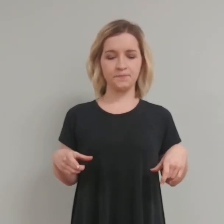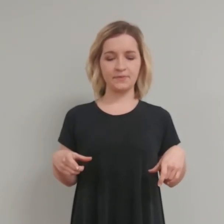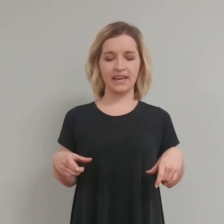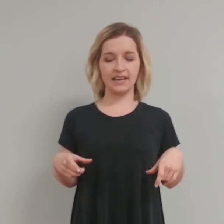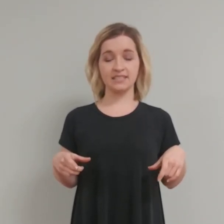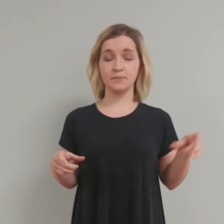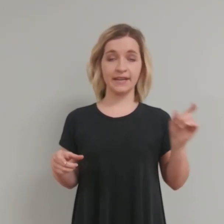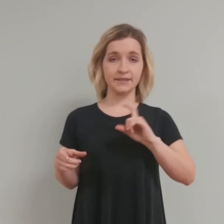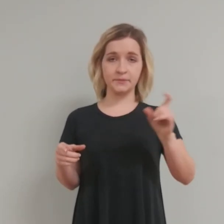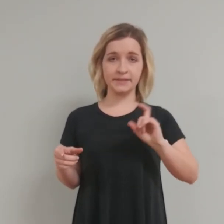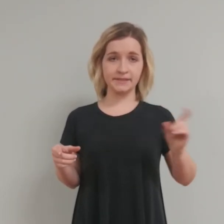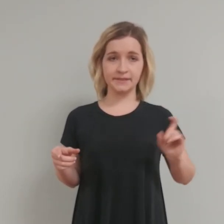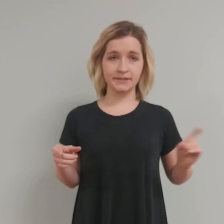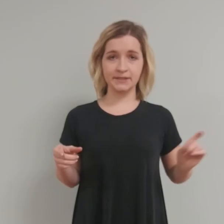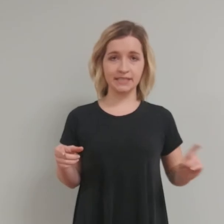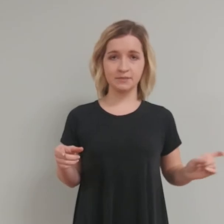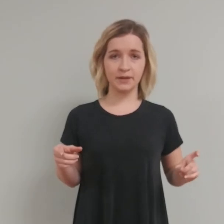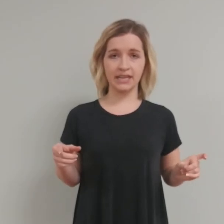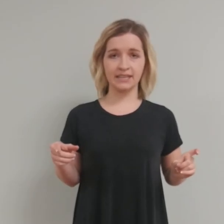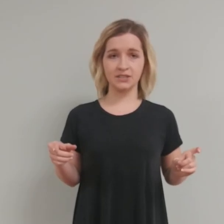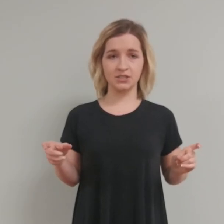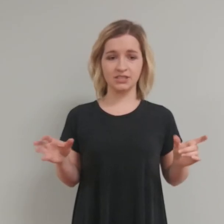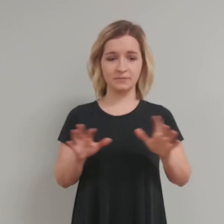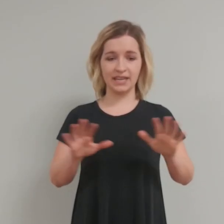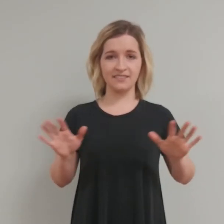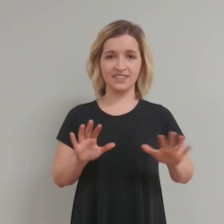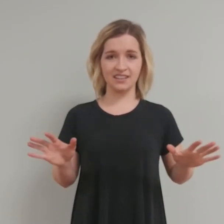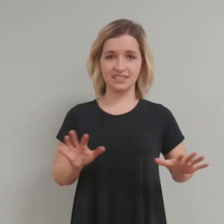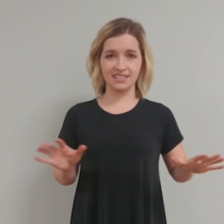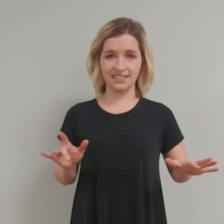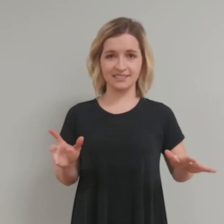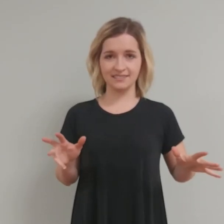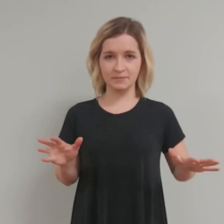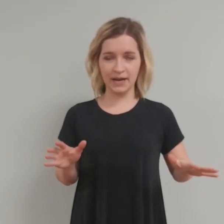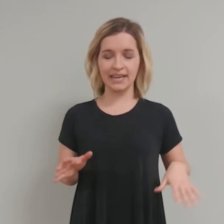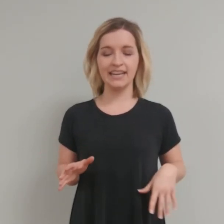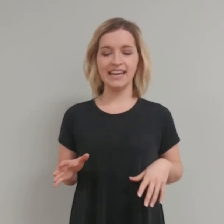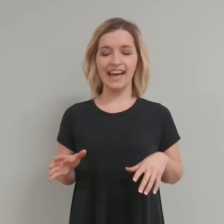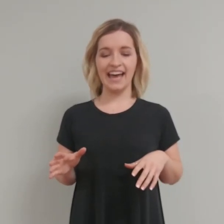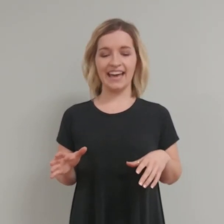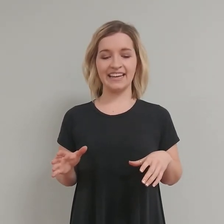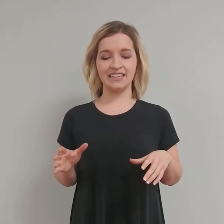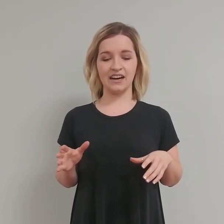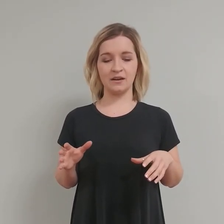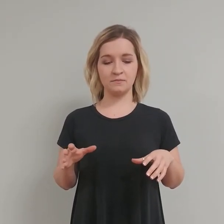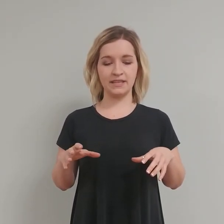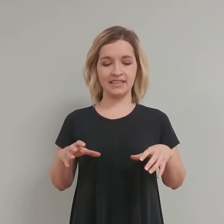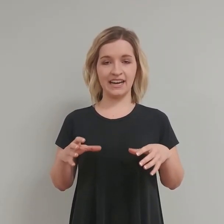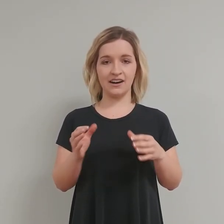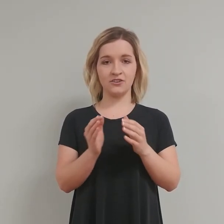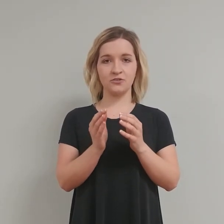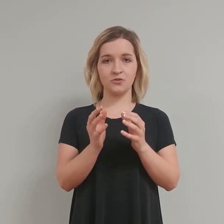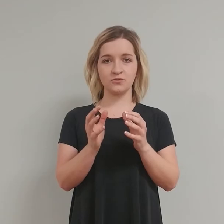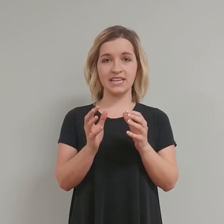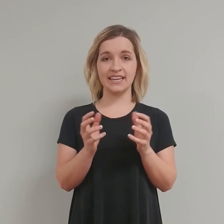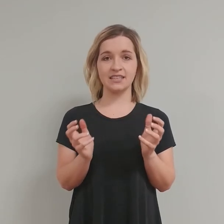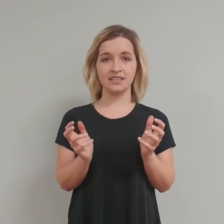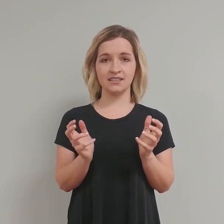and spray it with cooking spray, some kind of non-stake spray. And then I'll take the